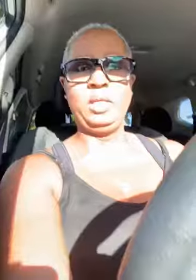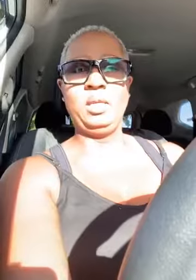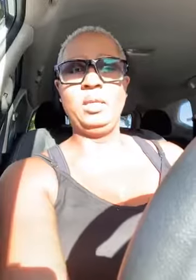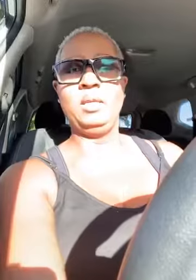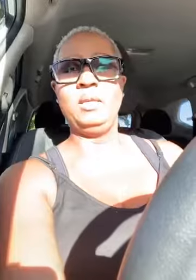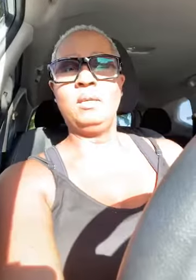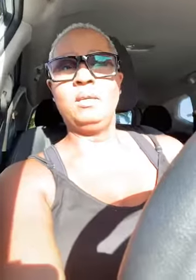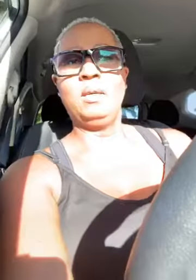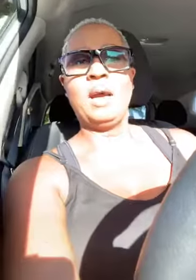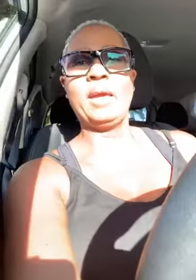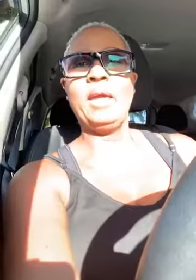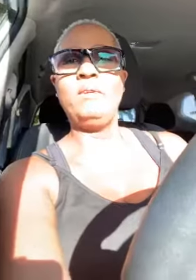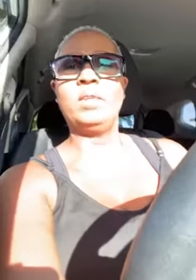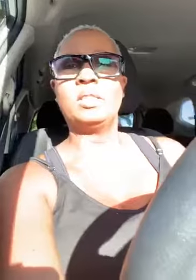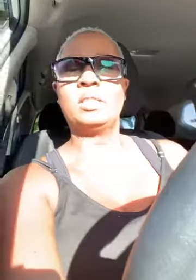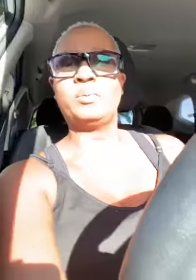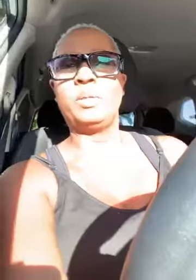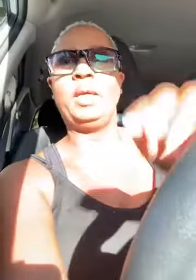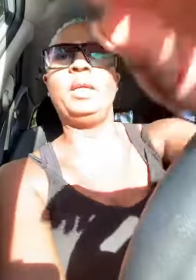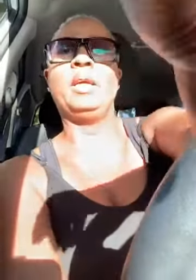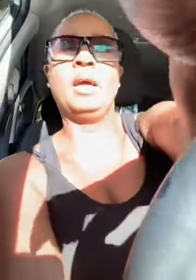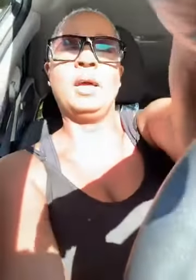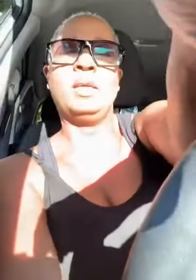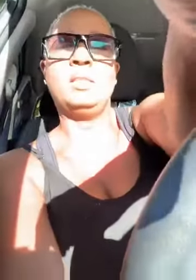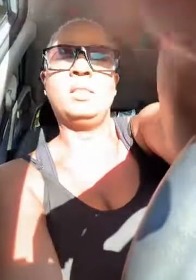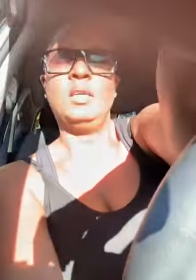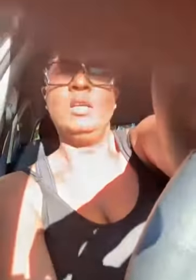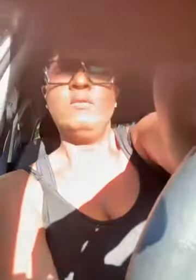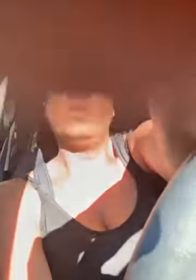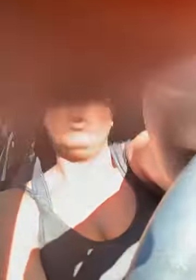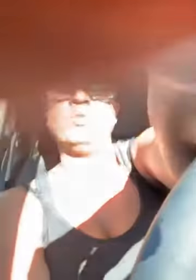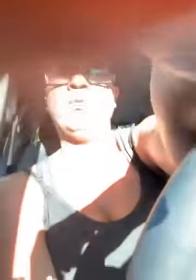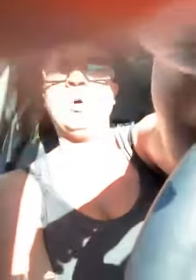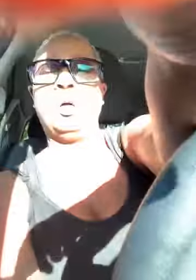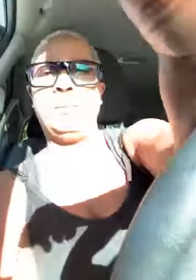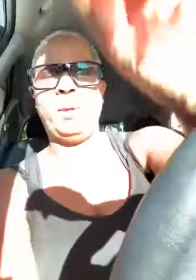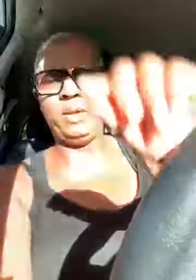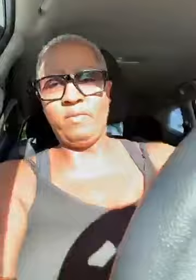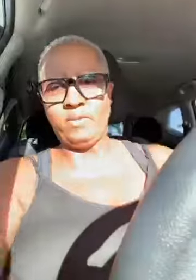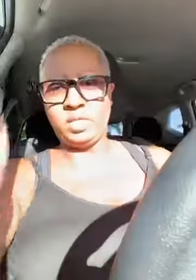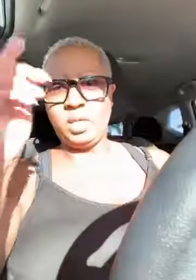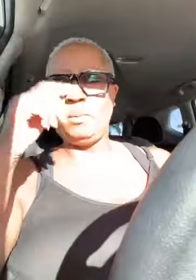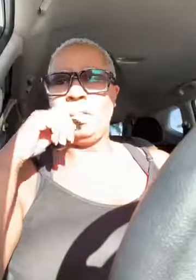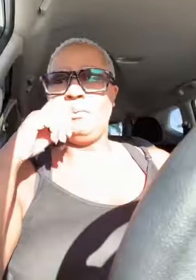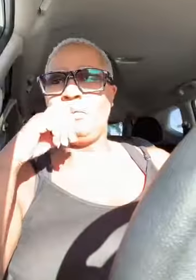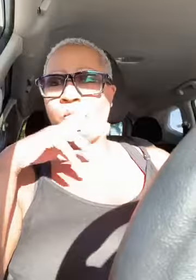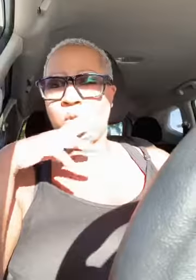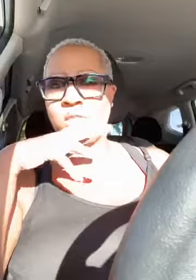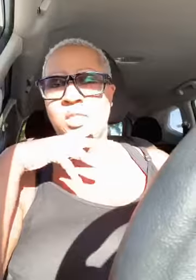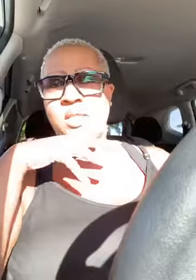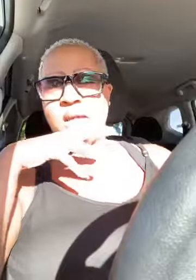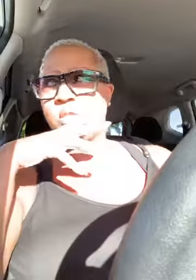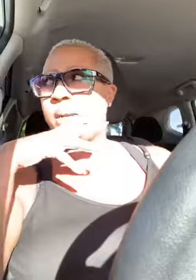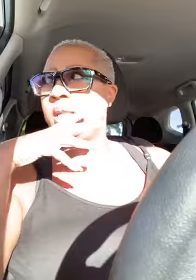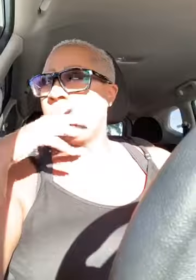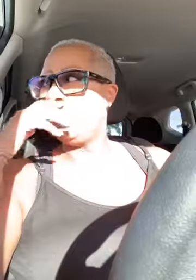i can't even explain it guys for those of you all that maybe have never seen me before this is knowledge by nikki